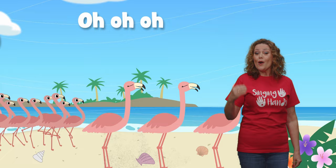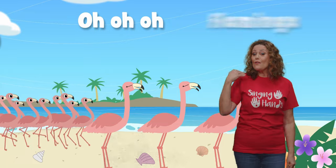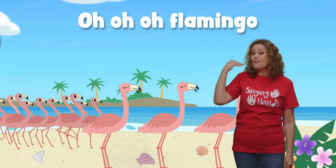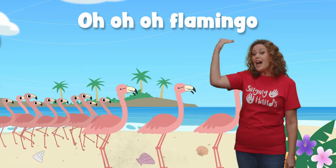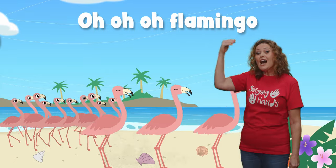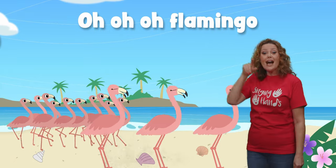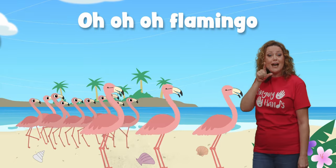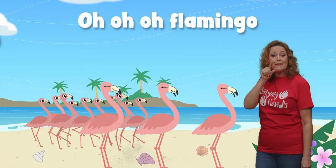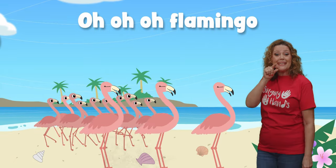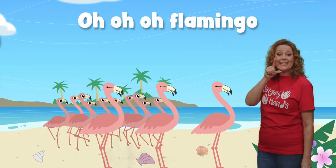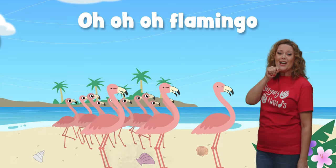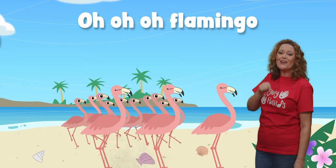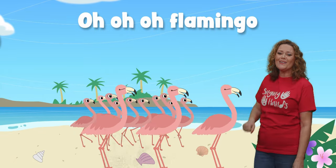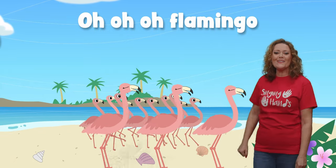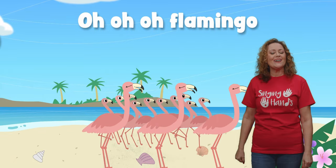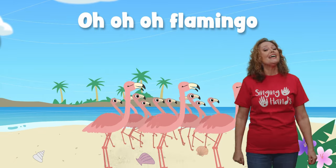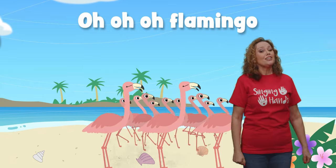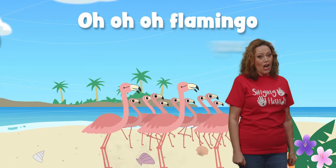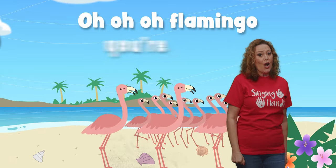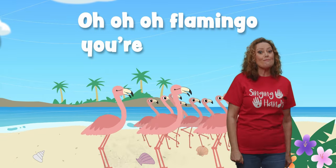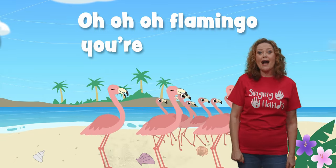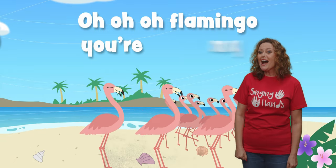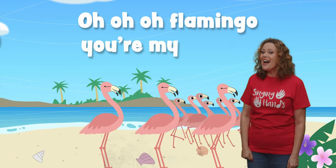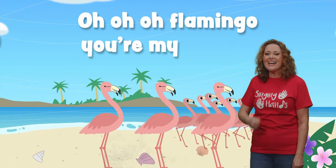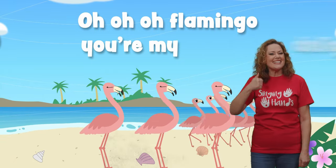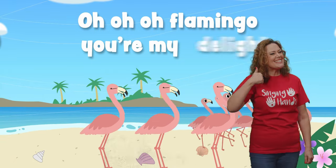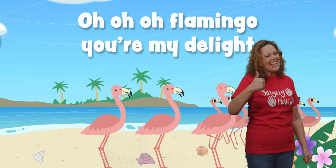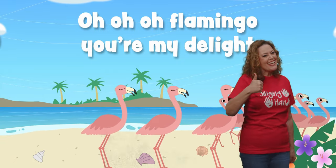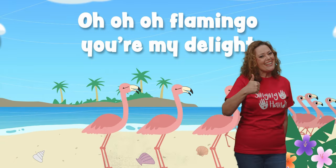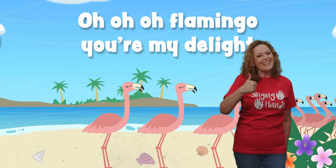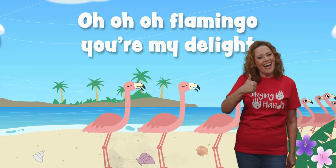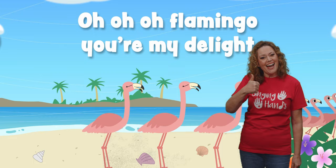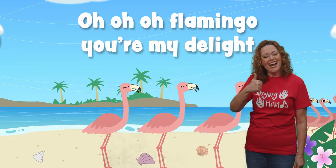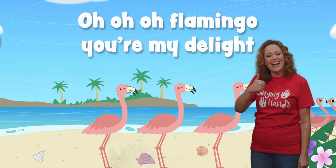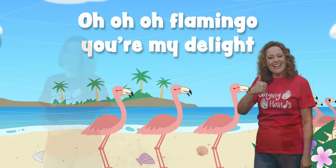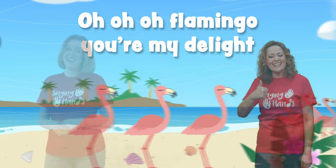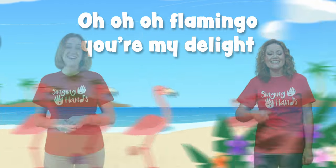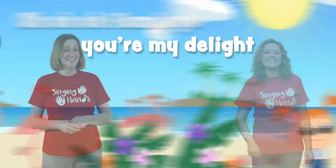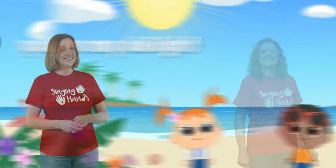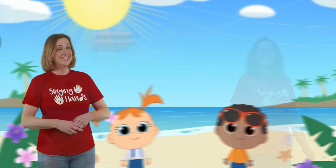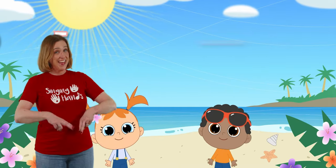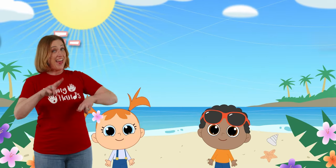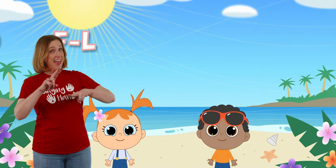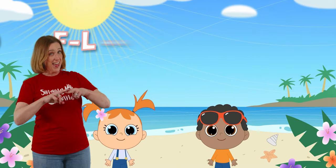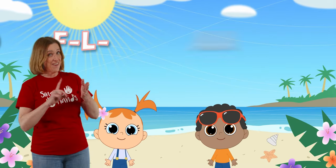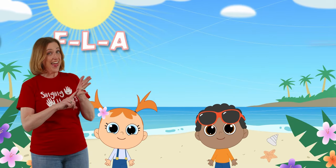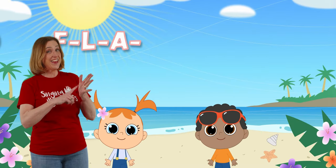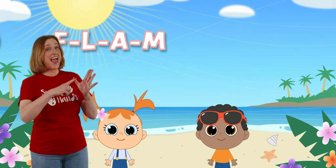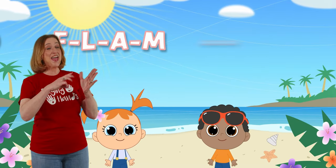Oh, Flamingo, you're my delight F-L-A